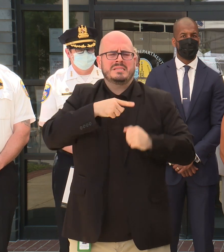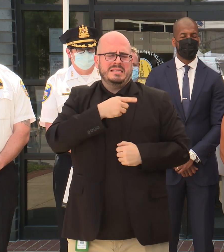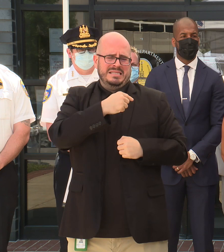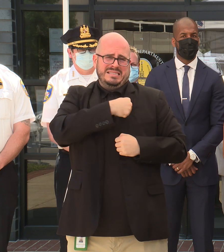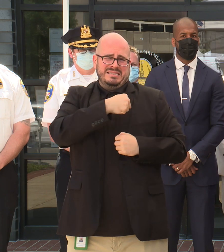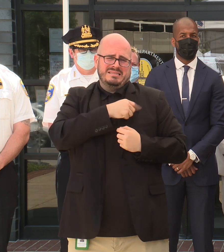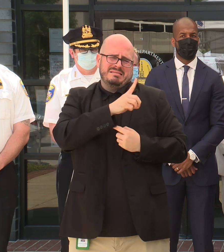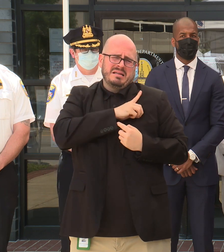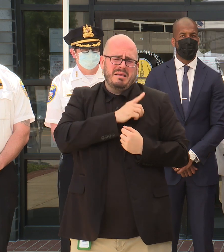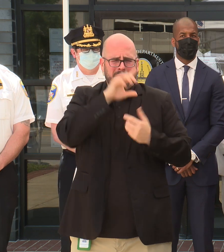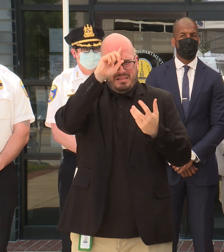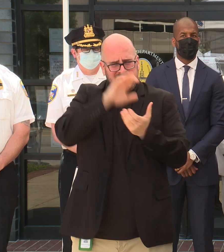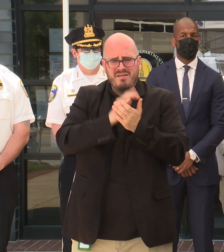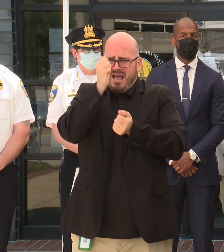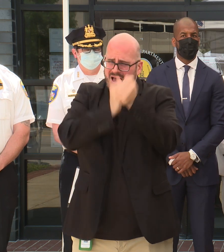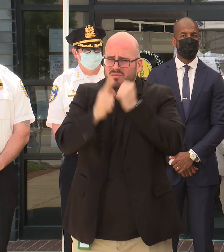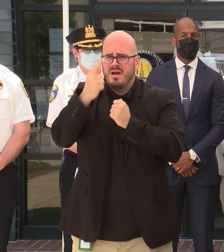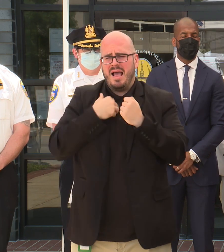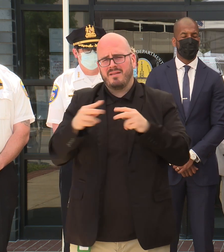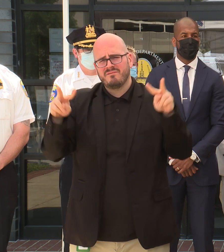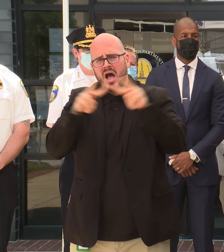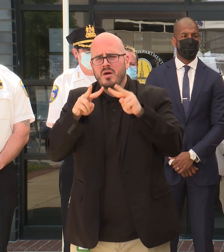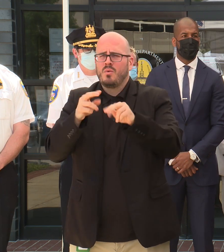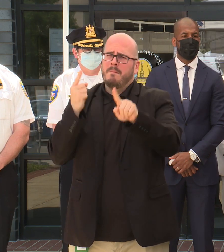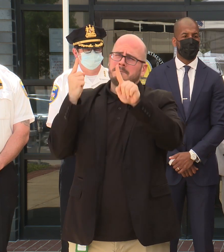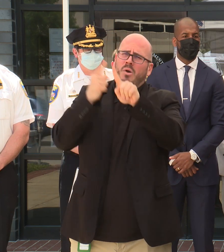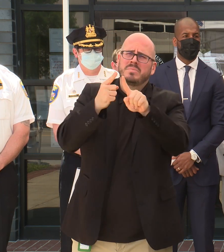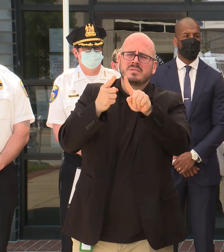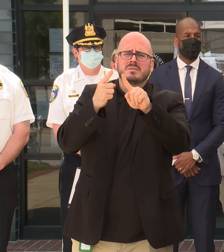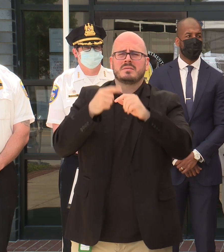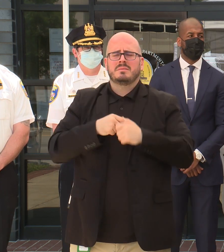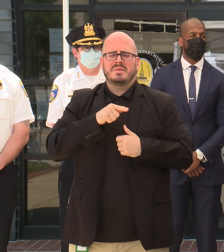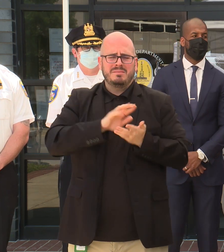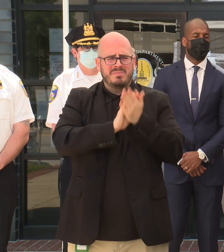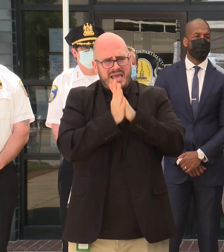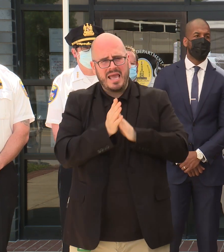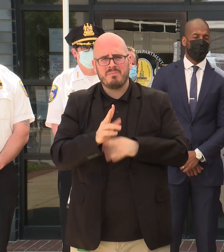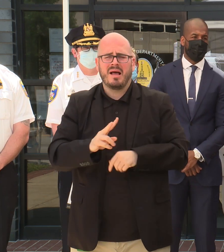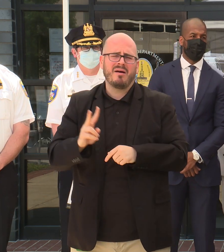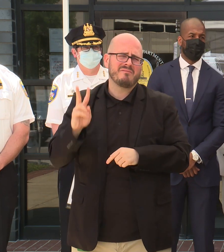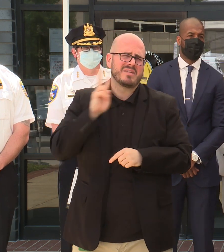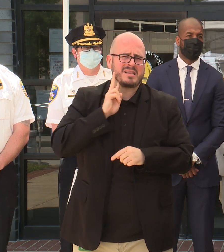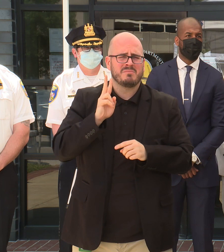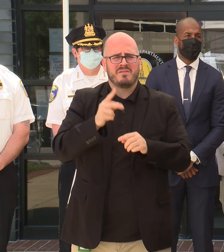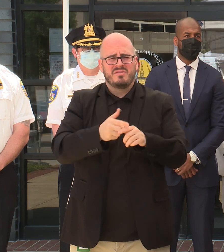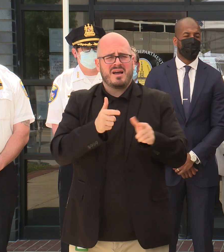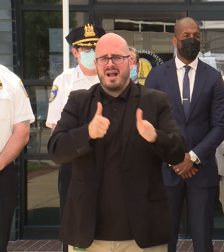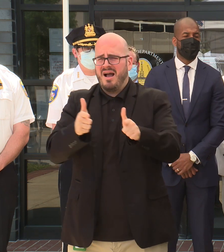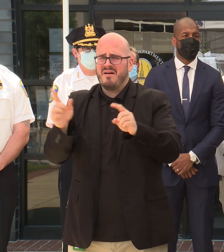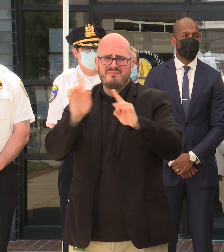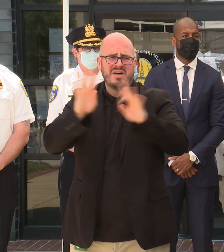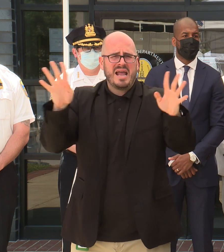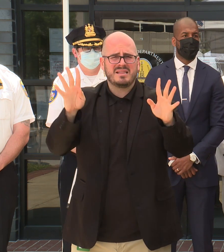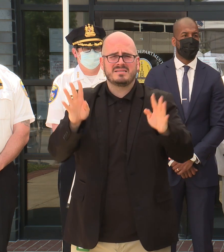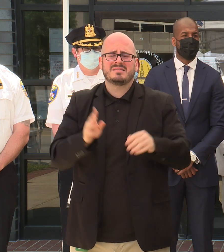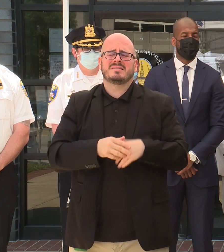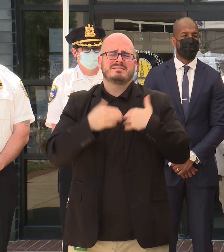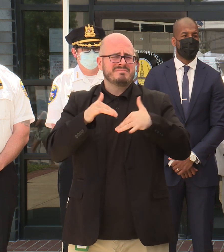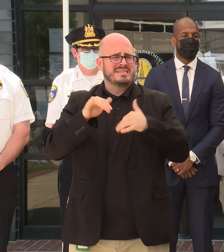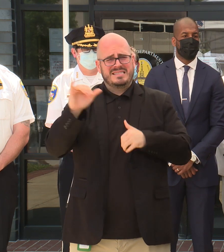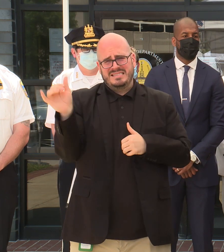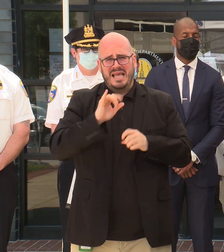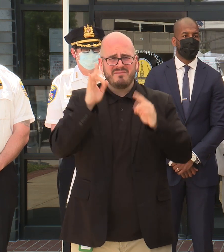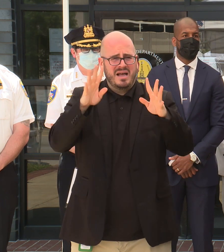and a purpose. Yet this brother became a victim of the very gun violence that he was determined to prevent